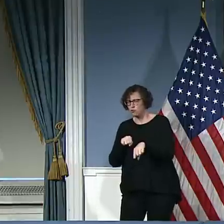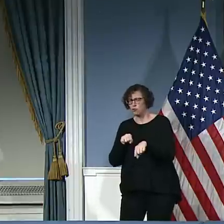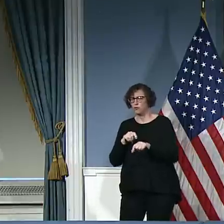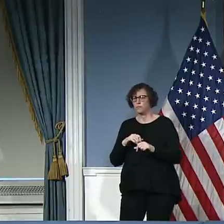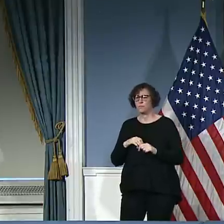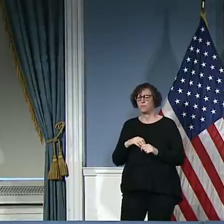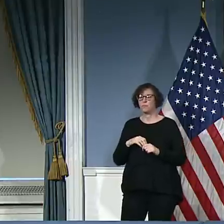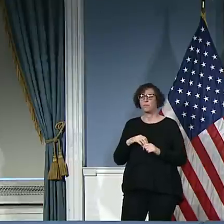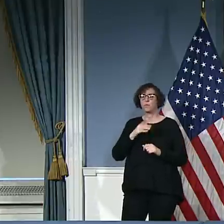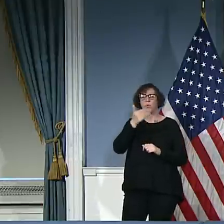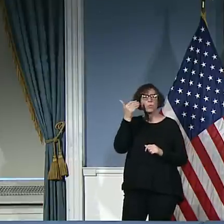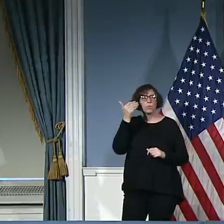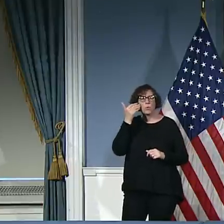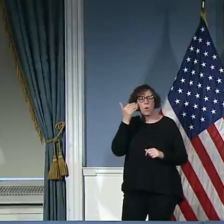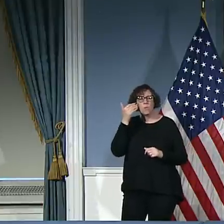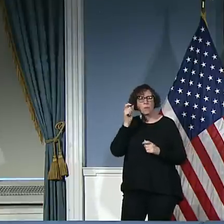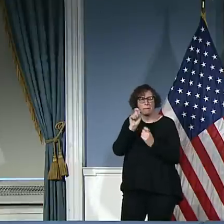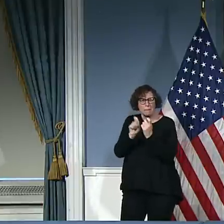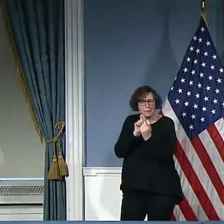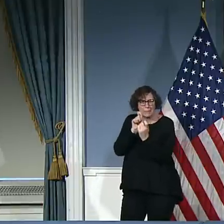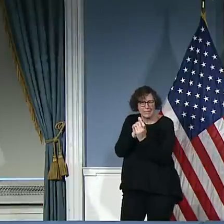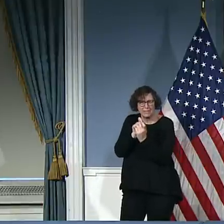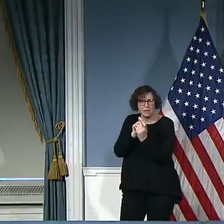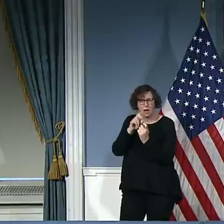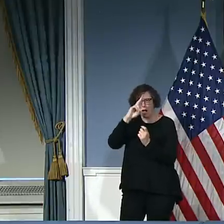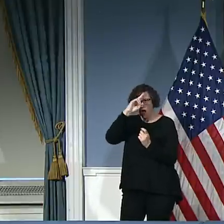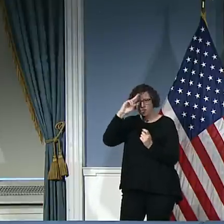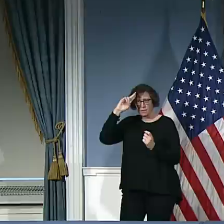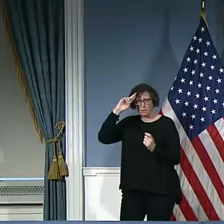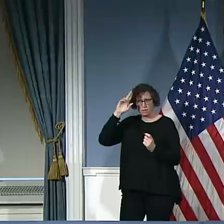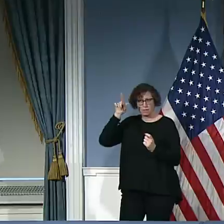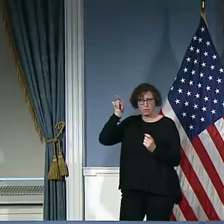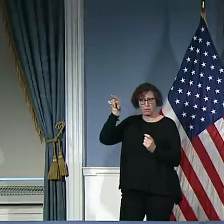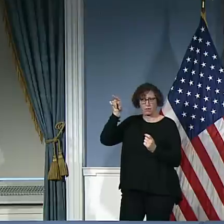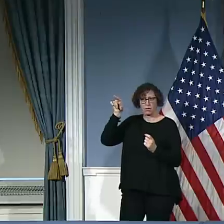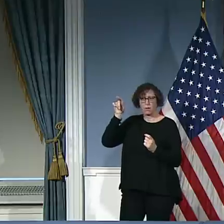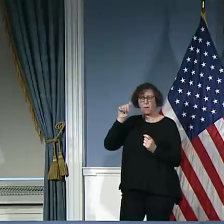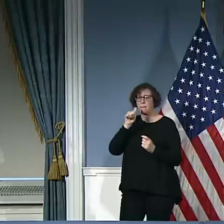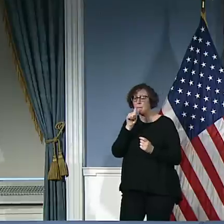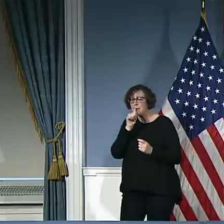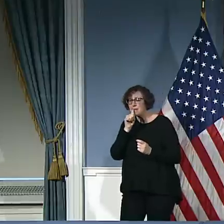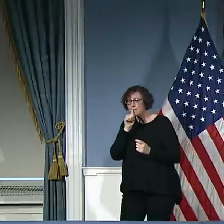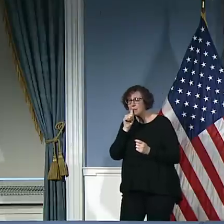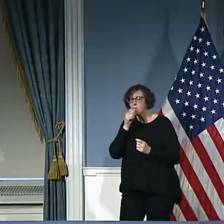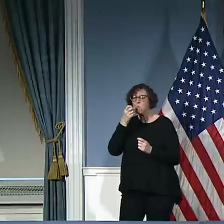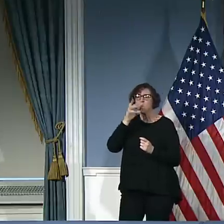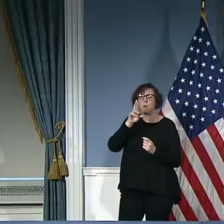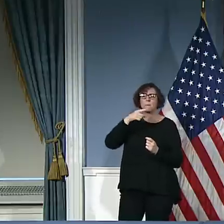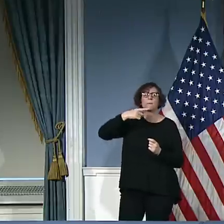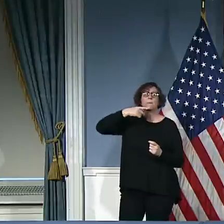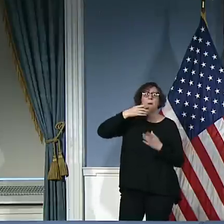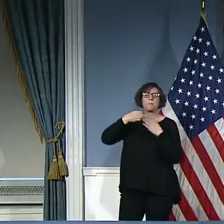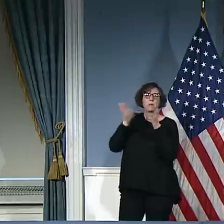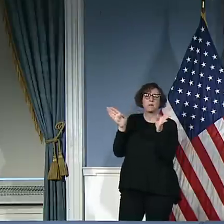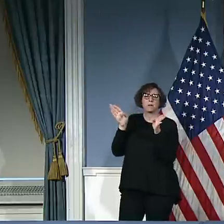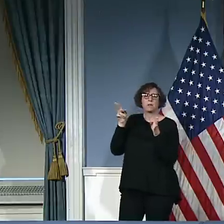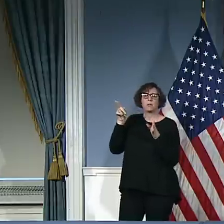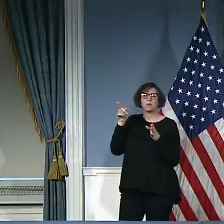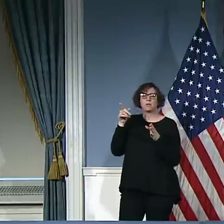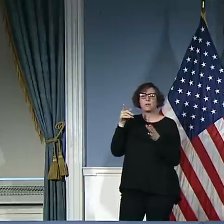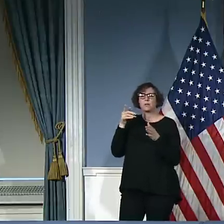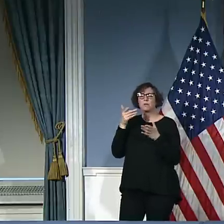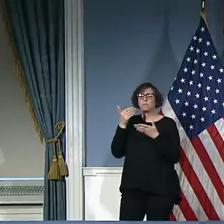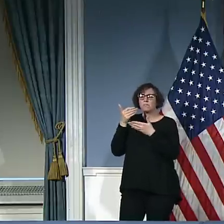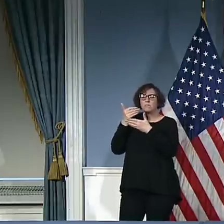that are already or close to being in serious trouble? And I wonder if there is any